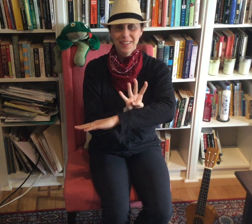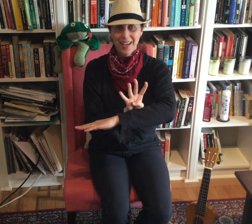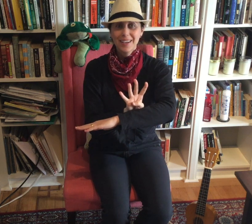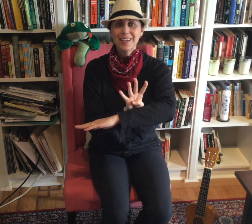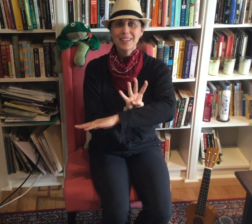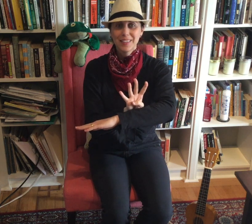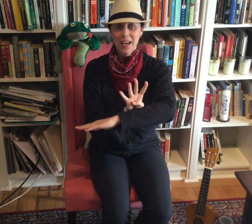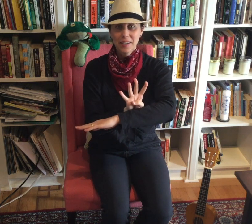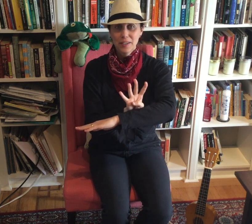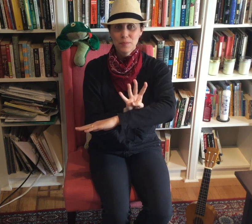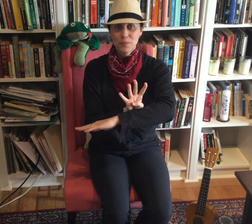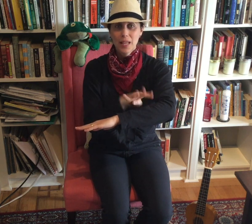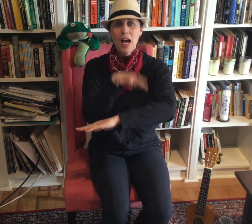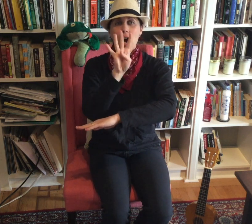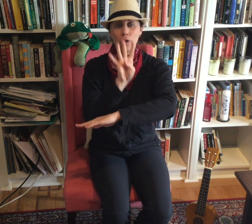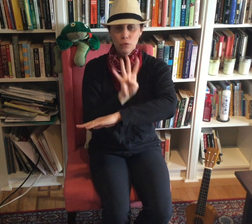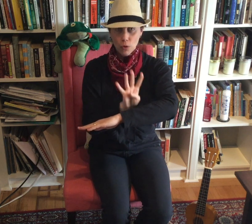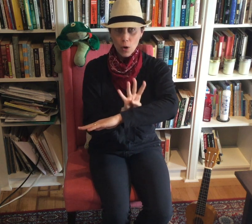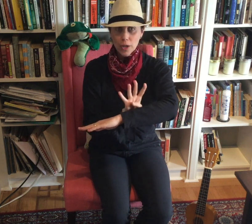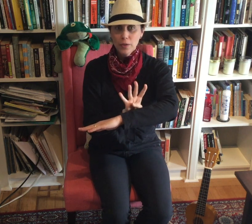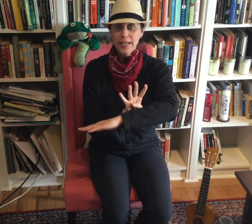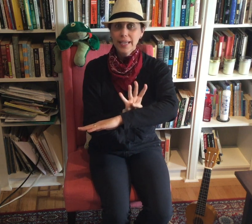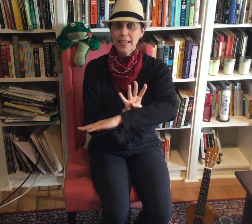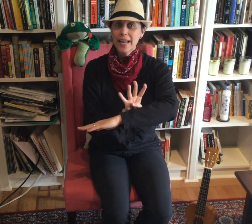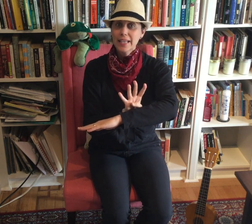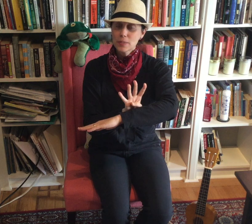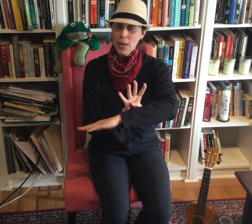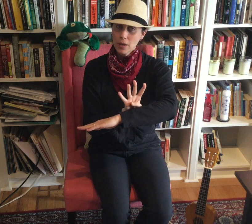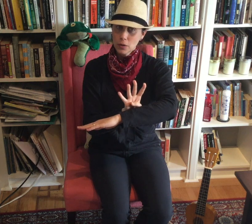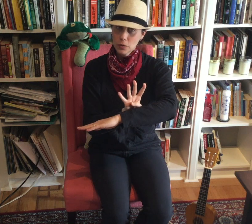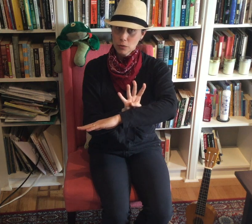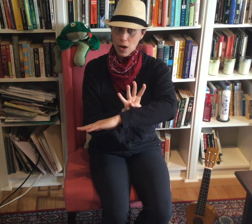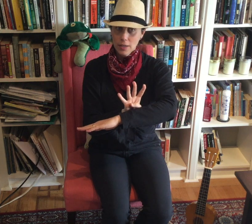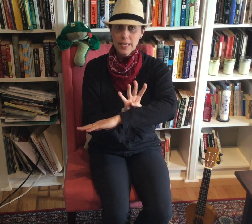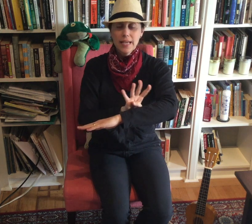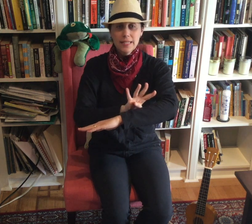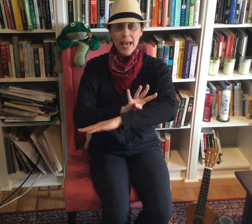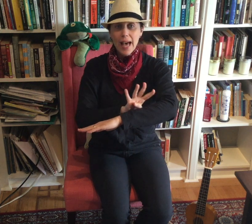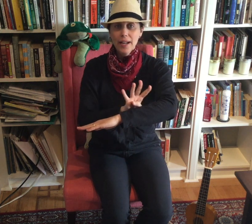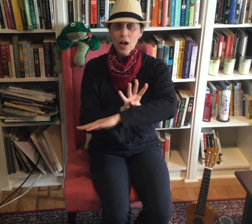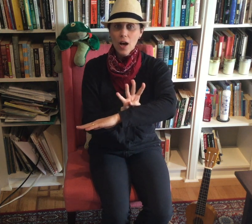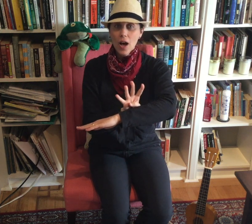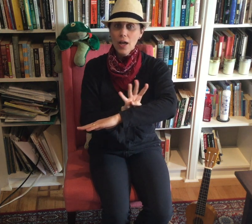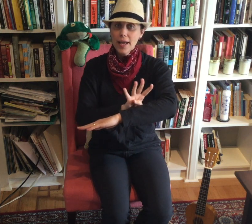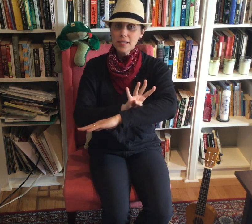glug glug. Four green and speckled frogs sat on a